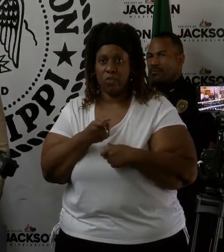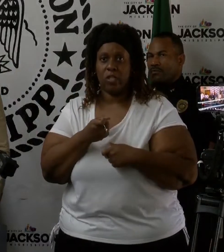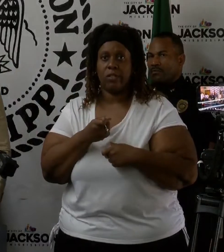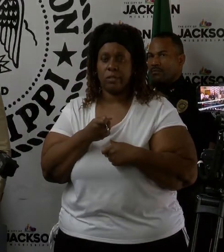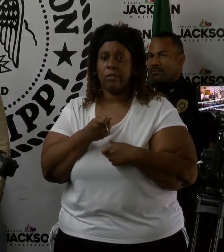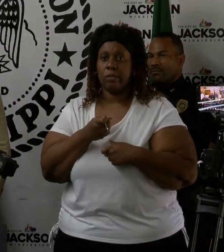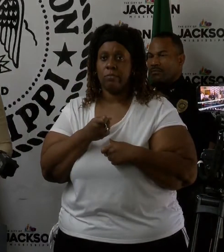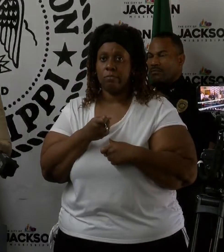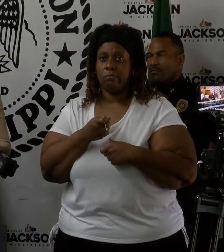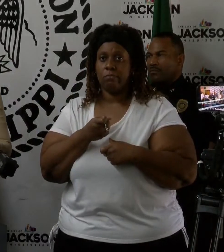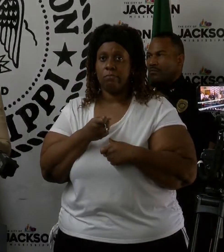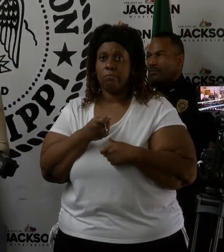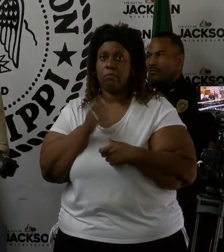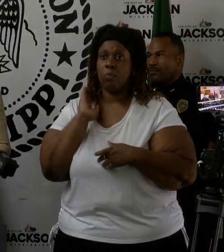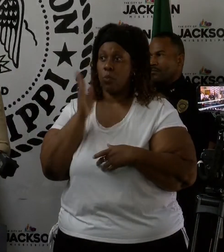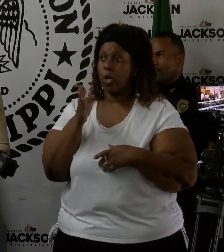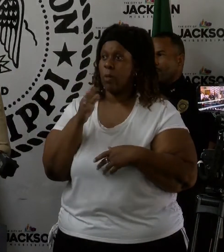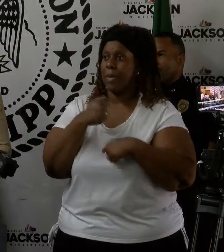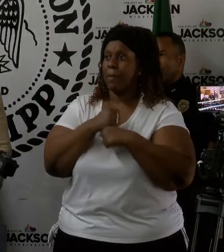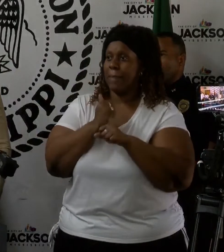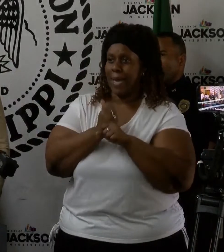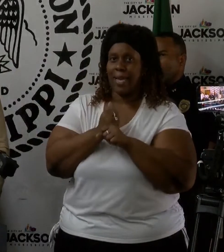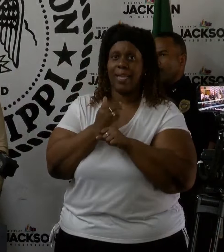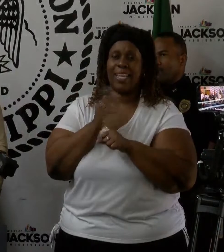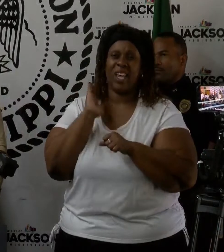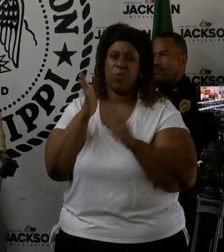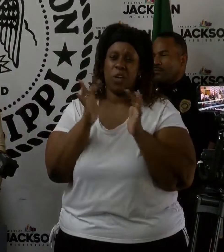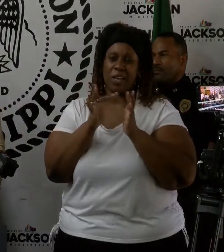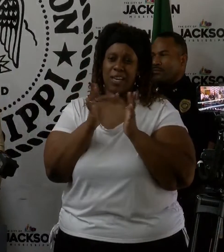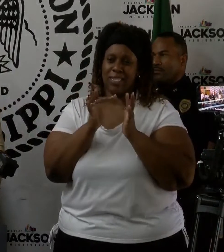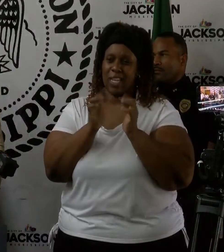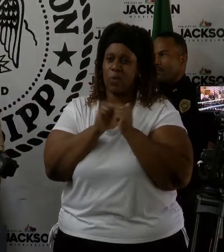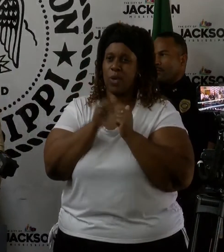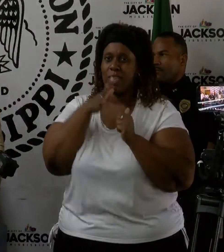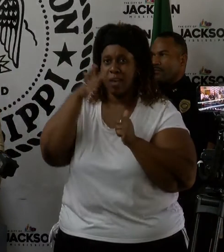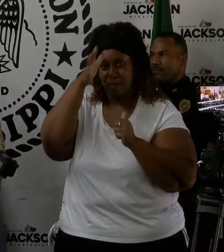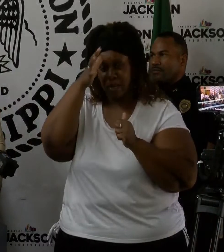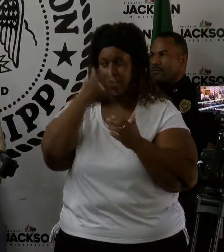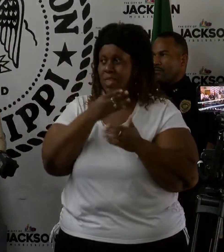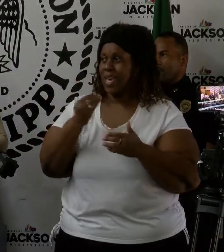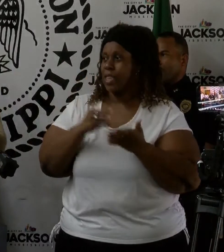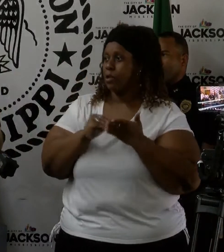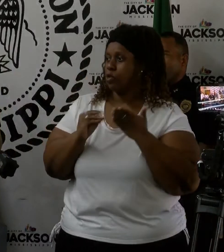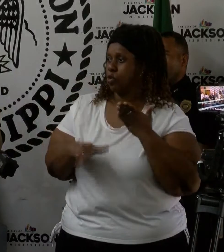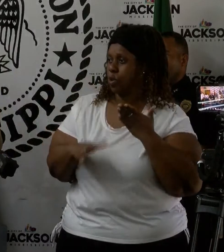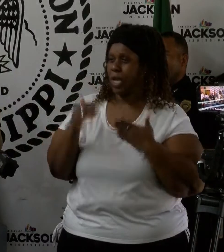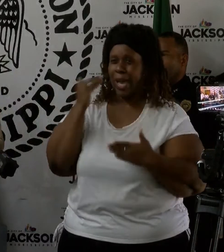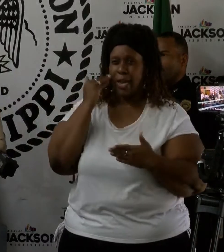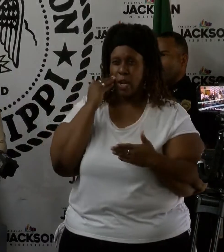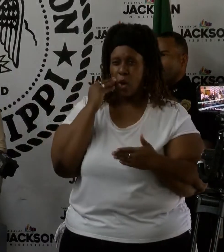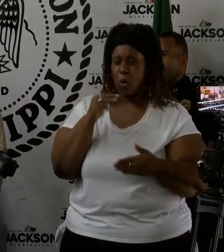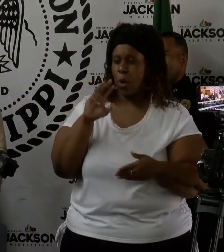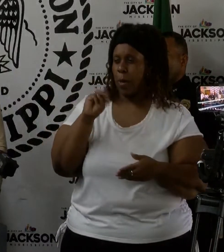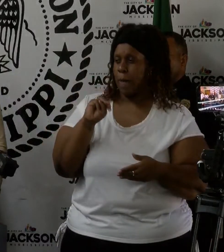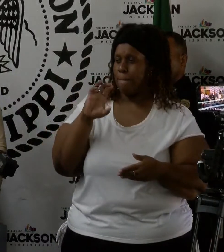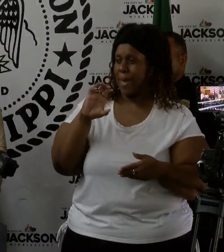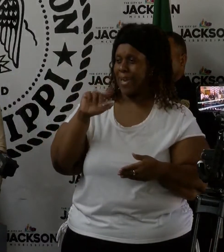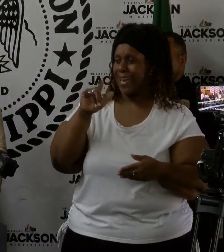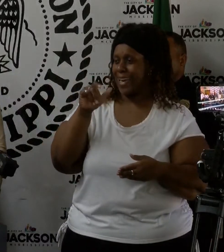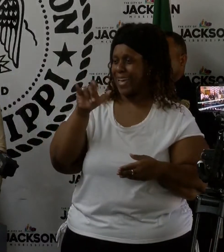communicate with the scholars and their parents. We know that I think McLeod Elementary